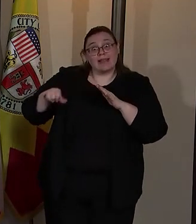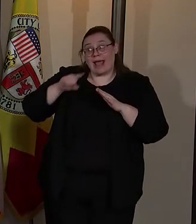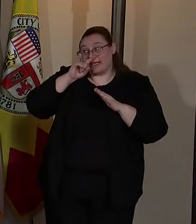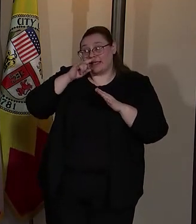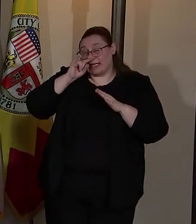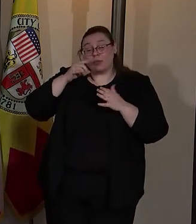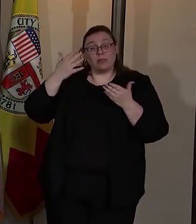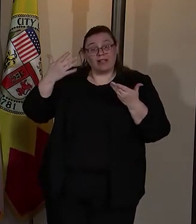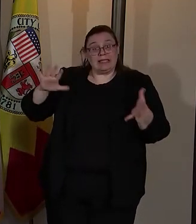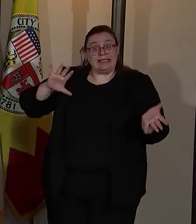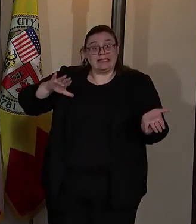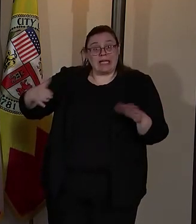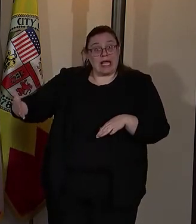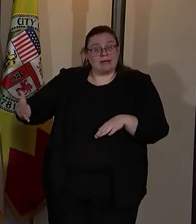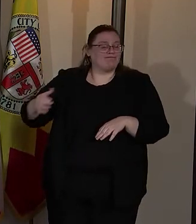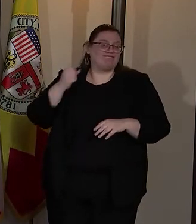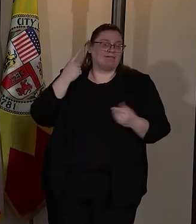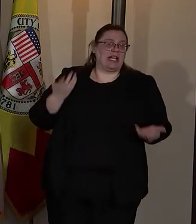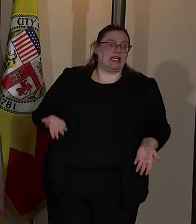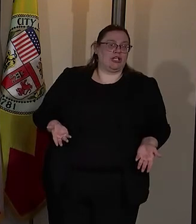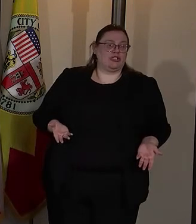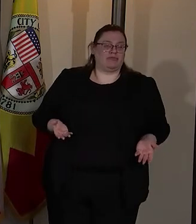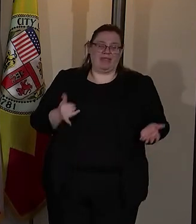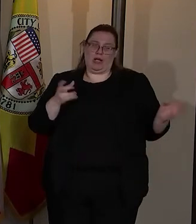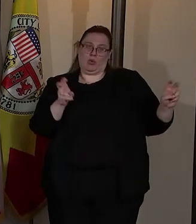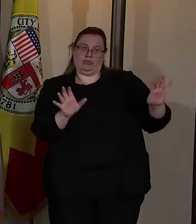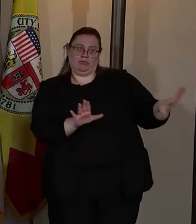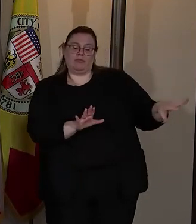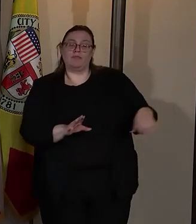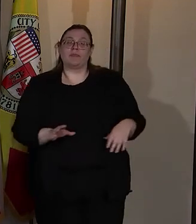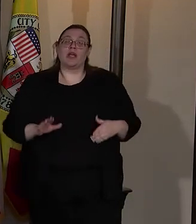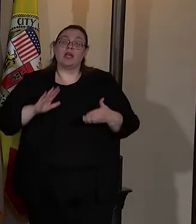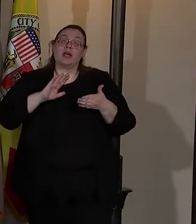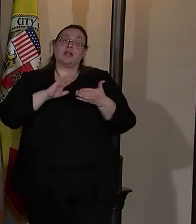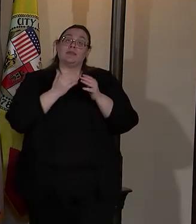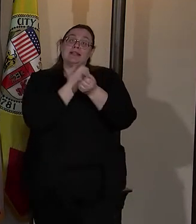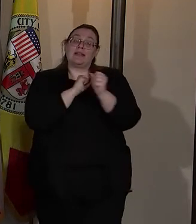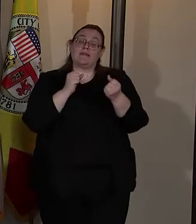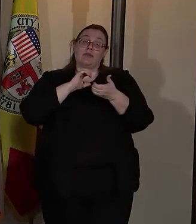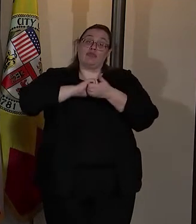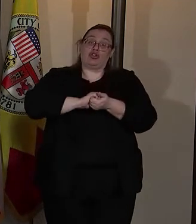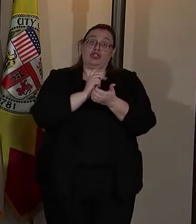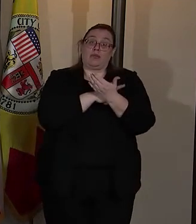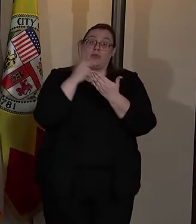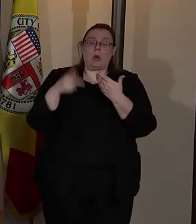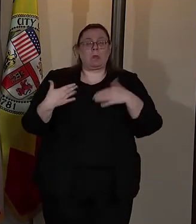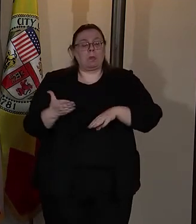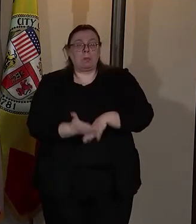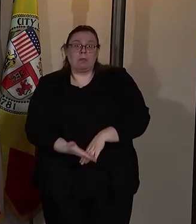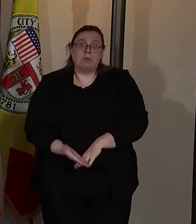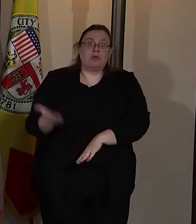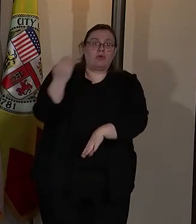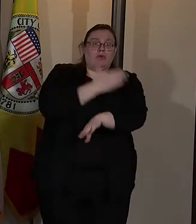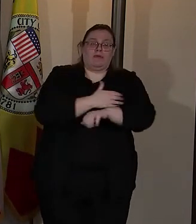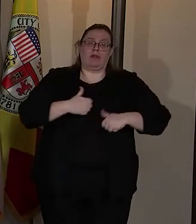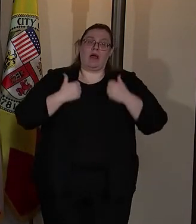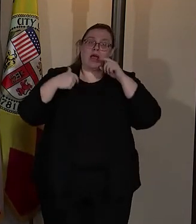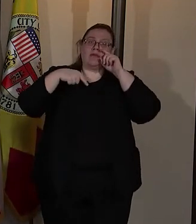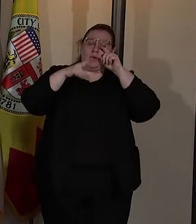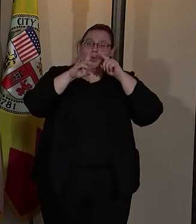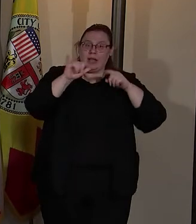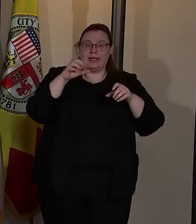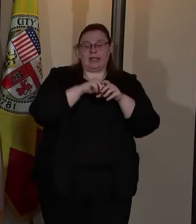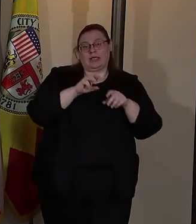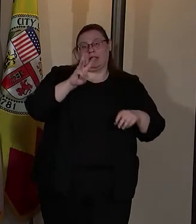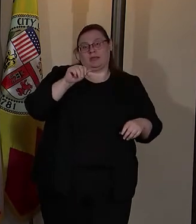End quote. Now, the community safety partnership program has drastically improved the quality of life in Watts, and